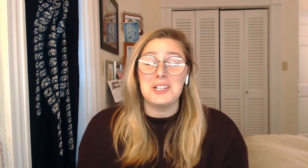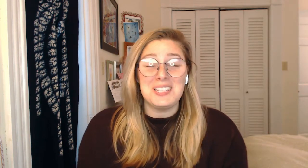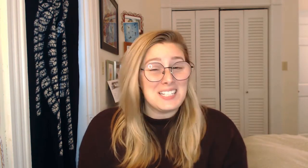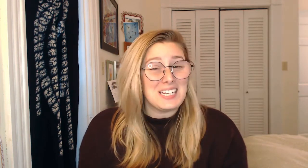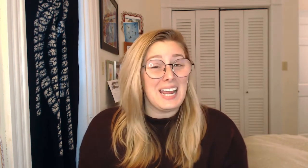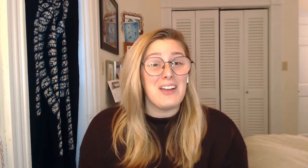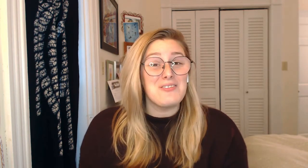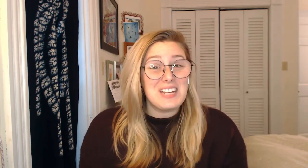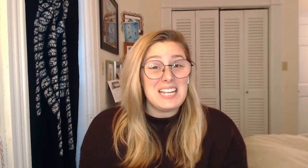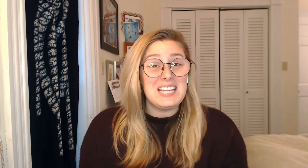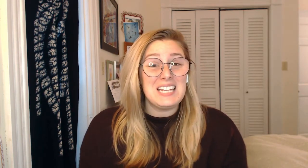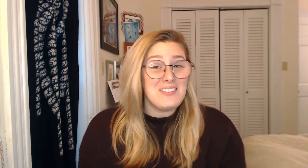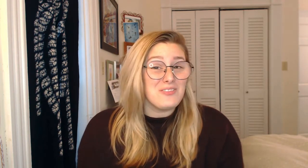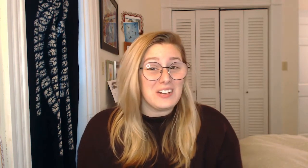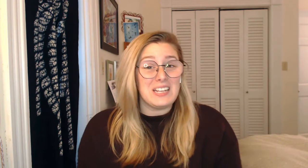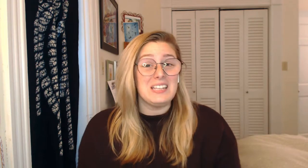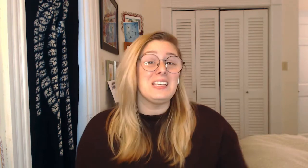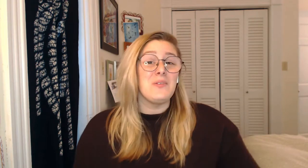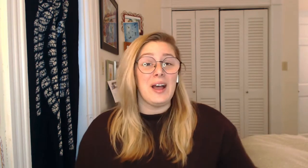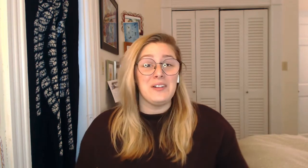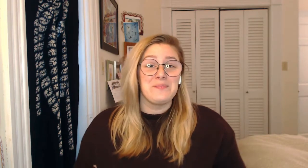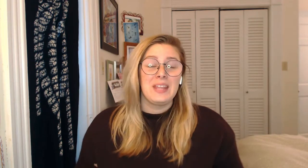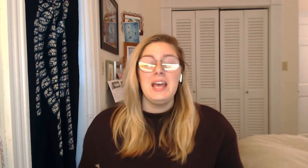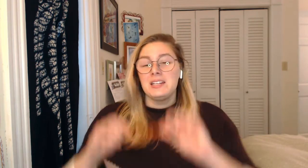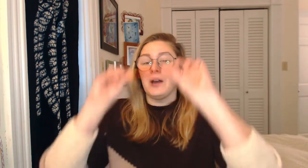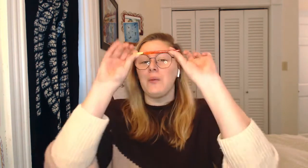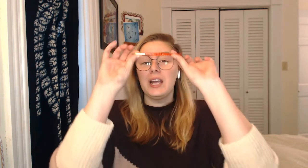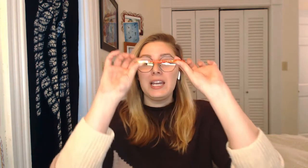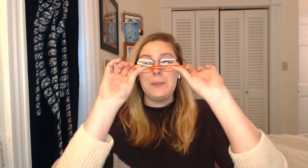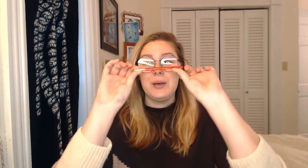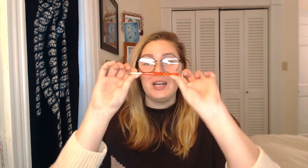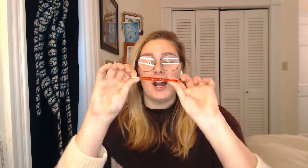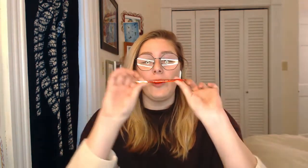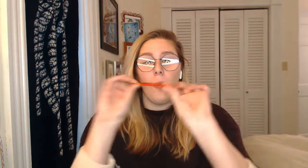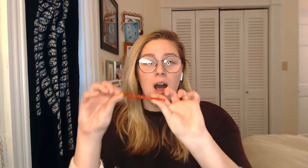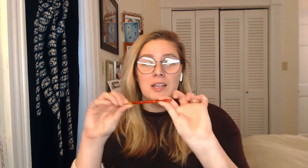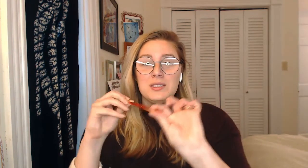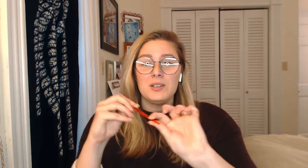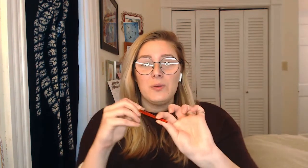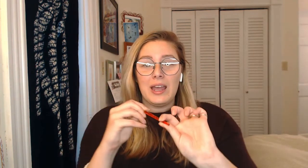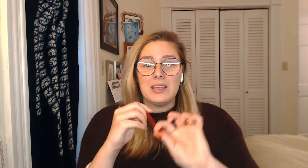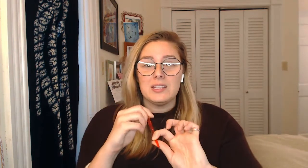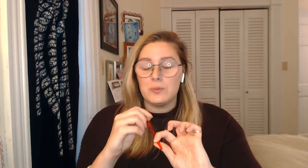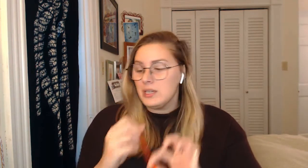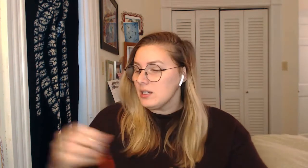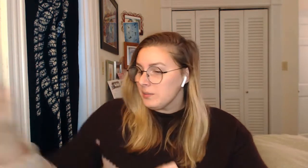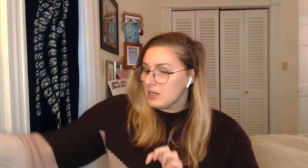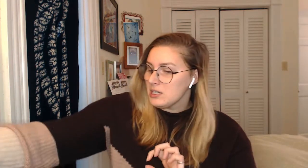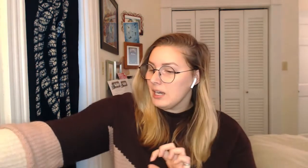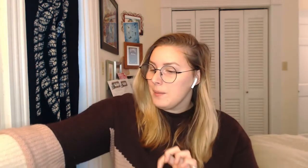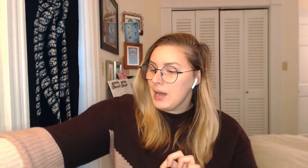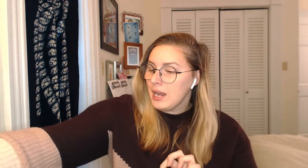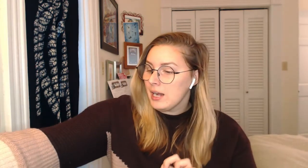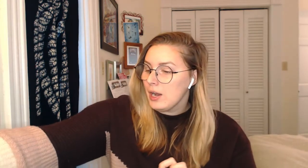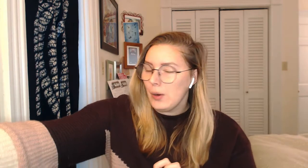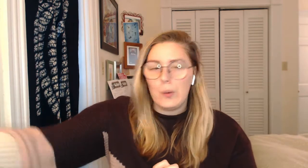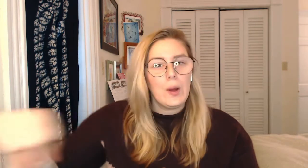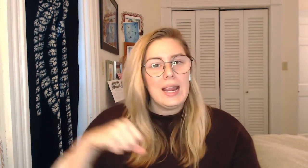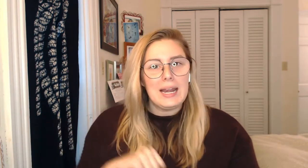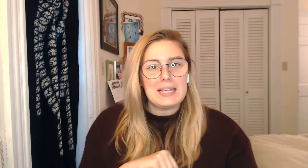listening really, really well. Now, we're going to put our wands away this week. I'm going to tuck mine right next